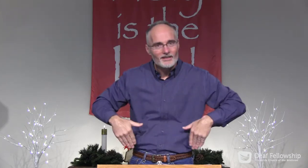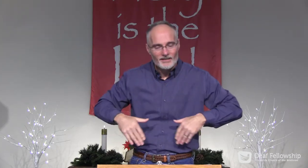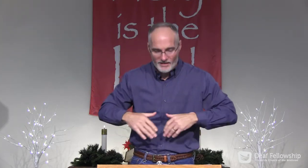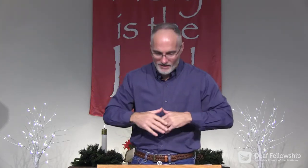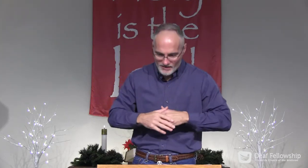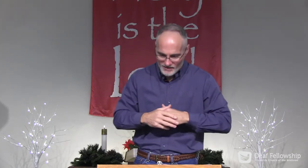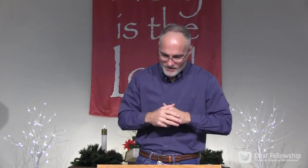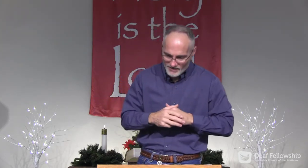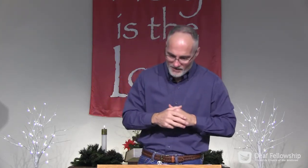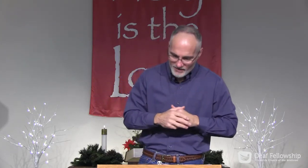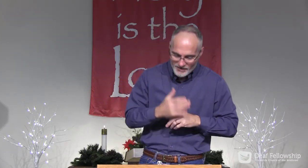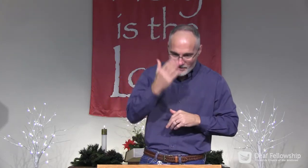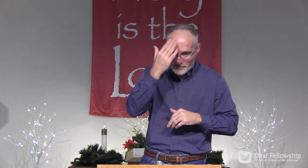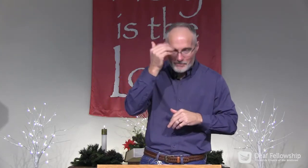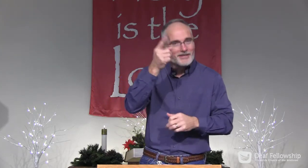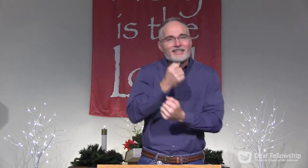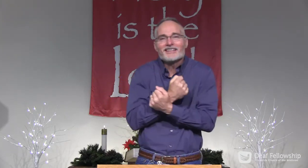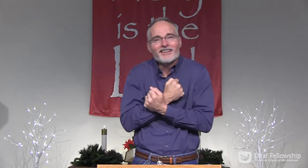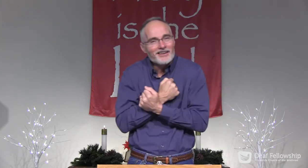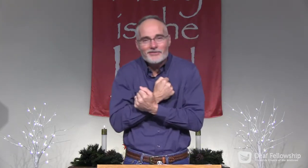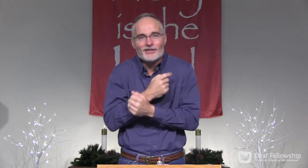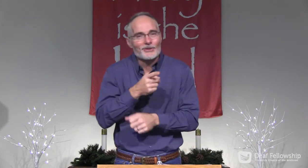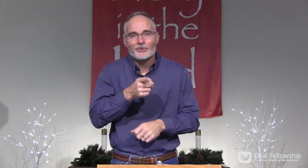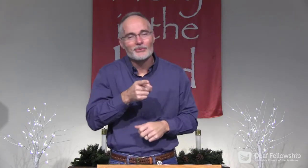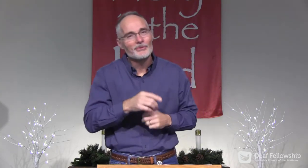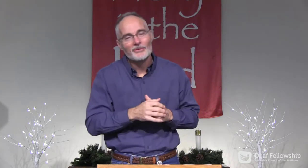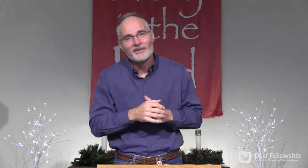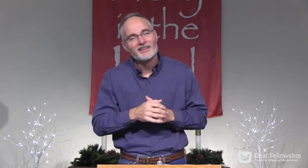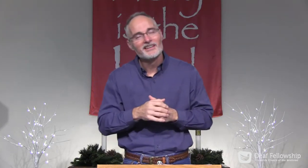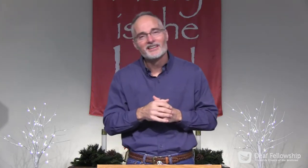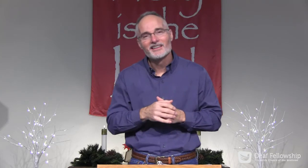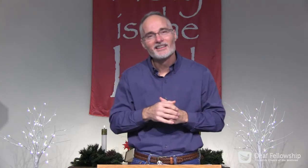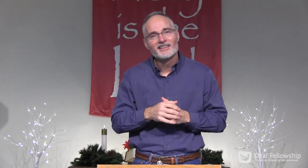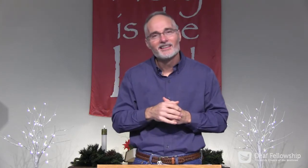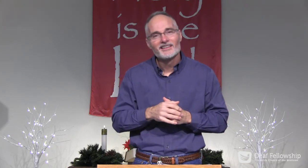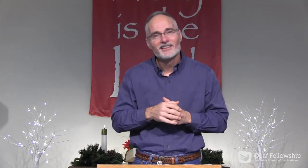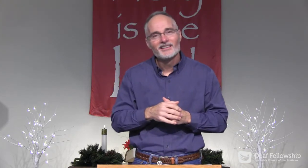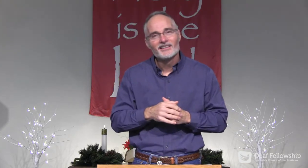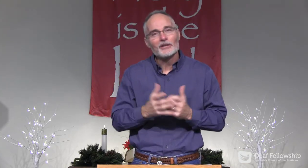Before it's too late. Because He loves you.